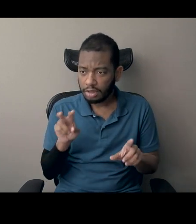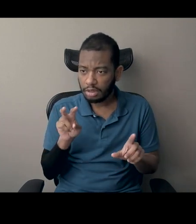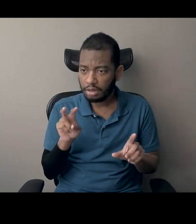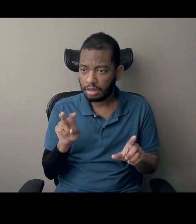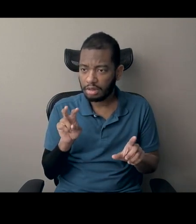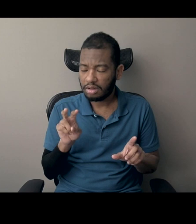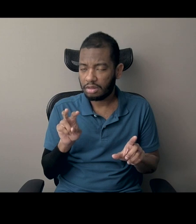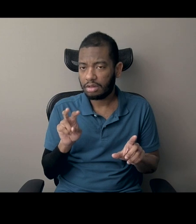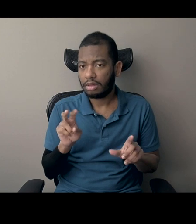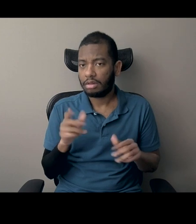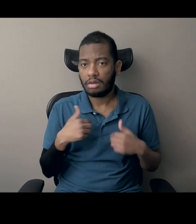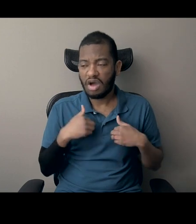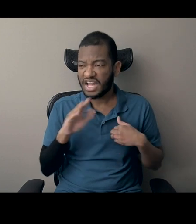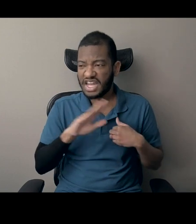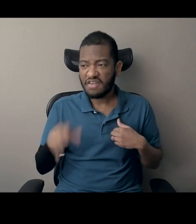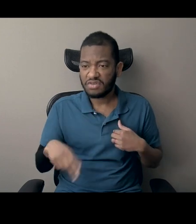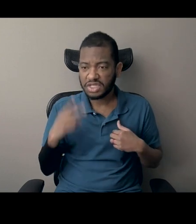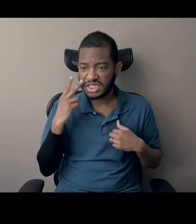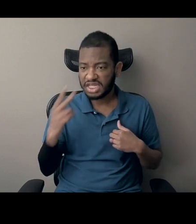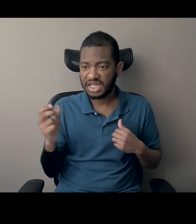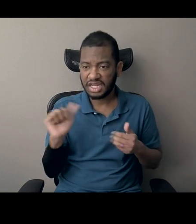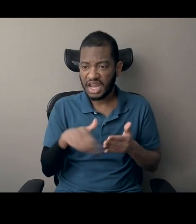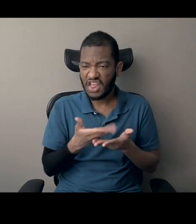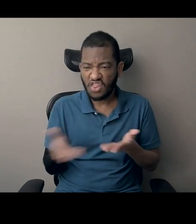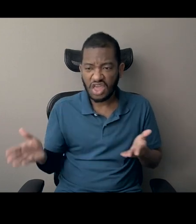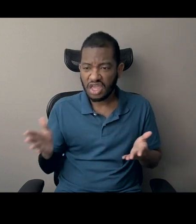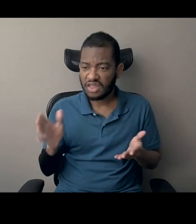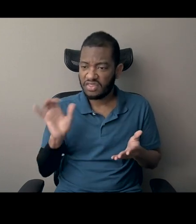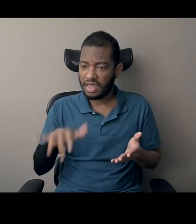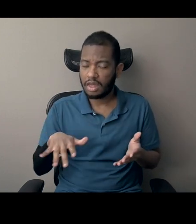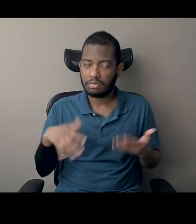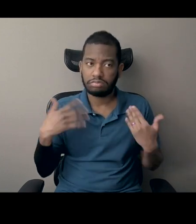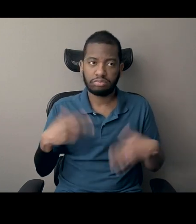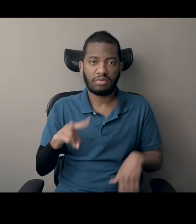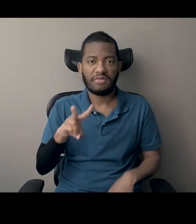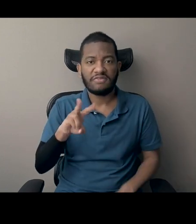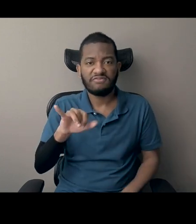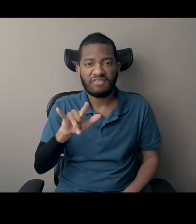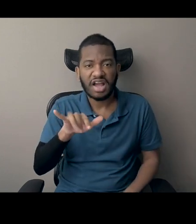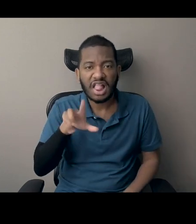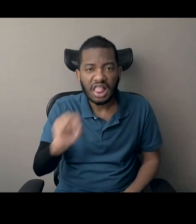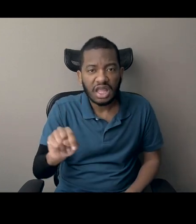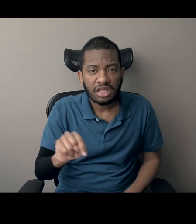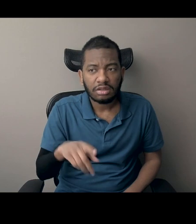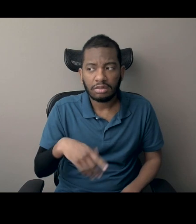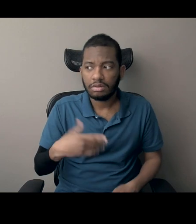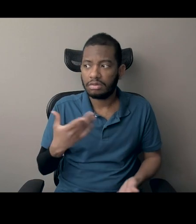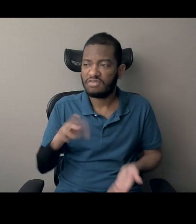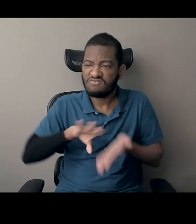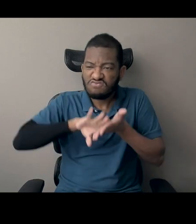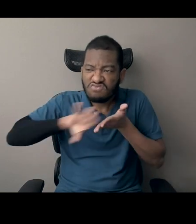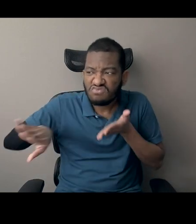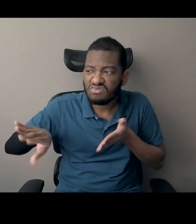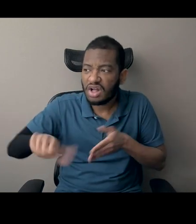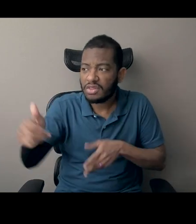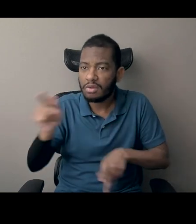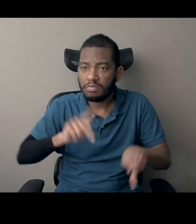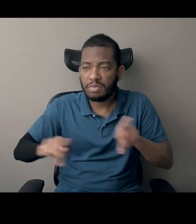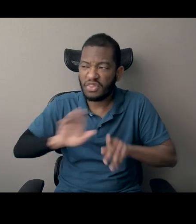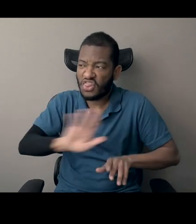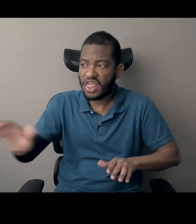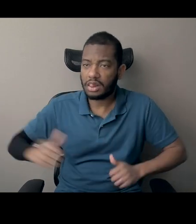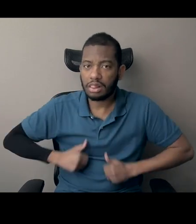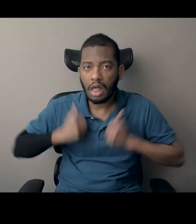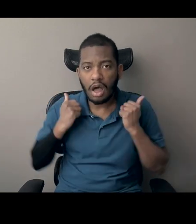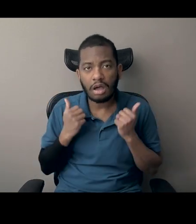lifetime, that degree of just like violence and, you know, disregard for, for, for